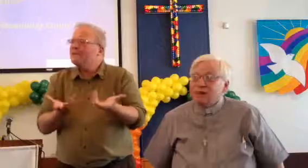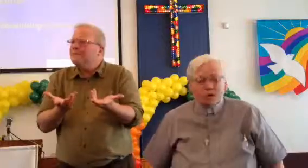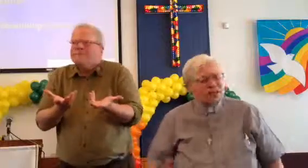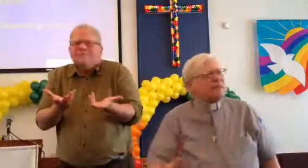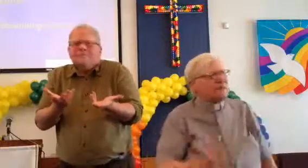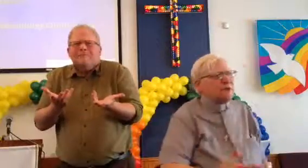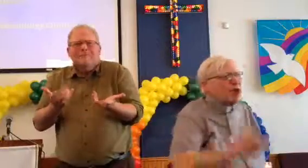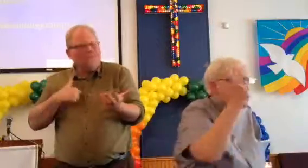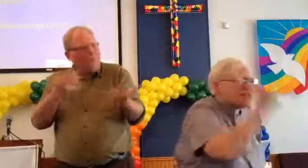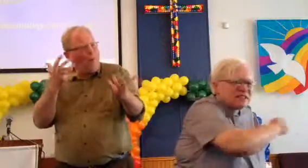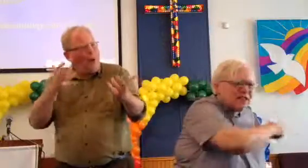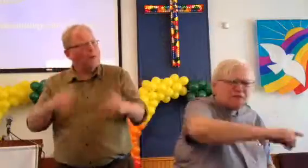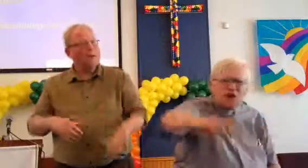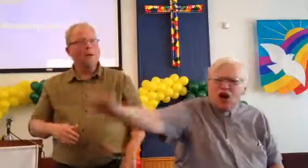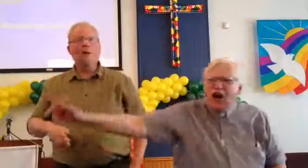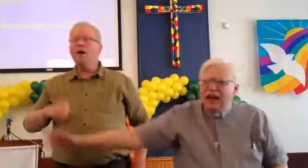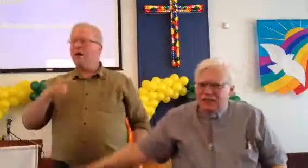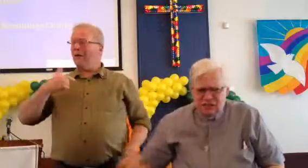What's in it for me? What's in it for us?